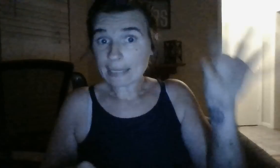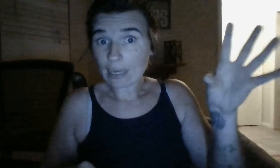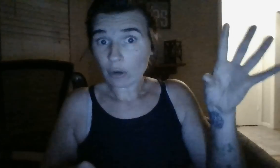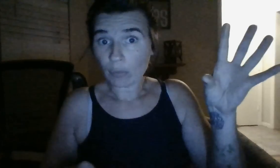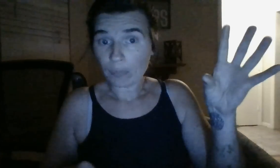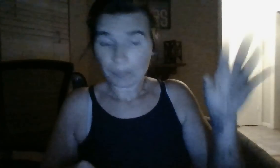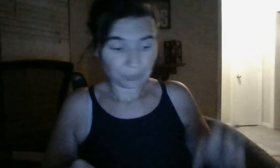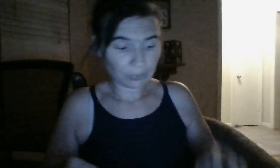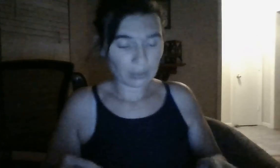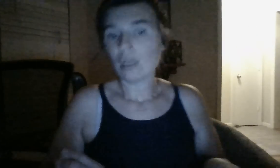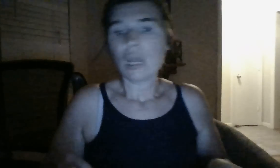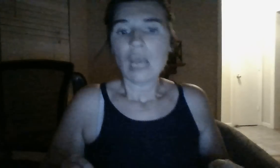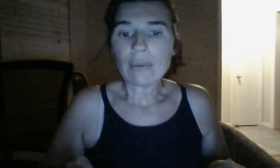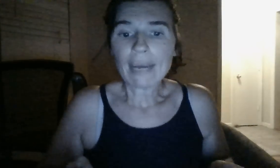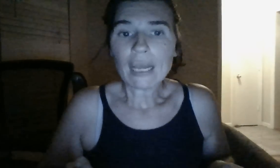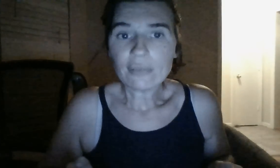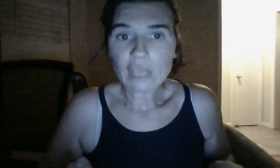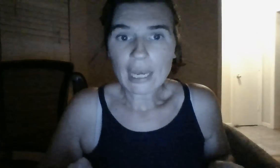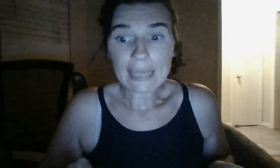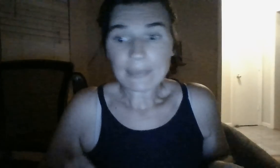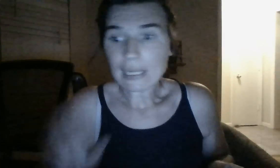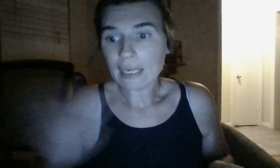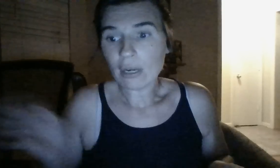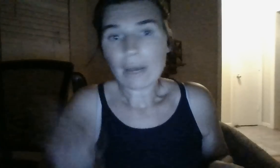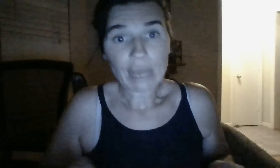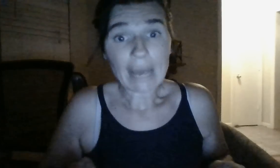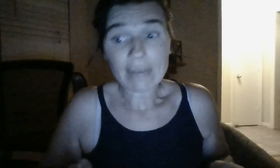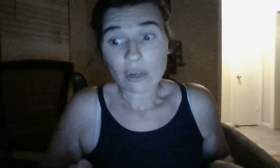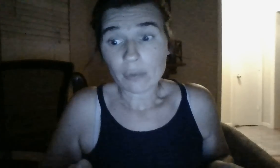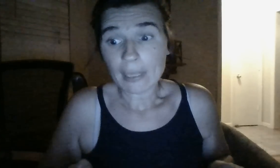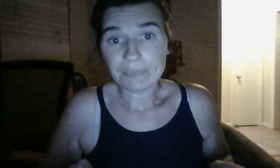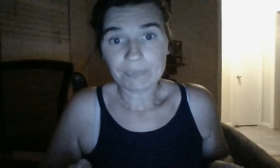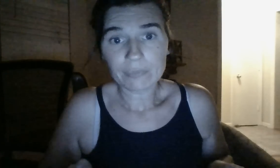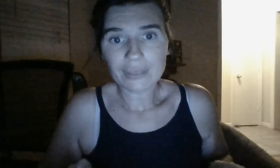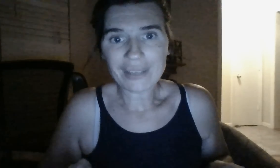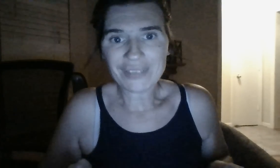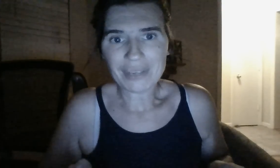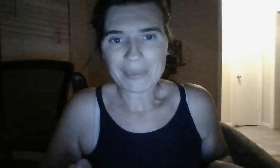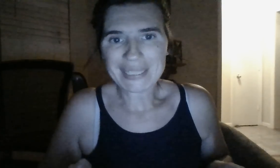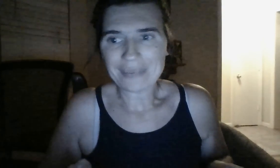that is terrible. All right. I love you guys. I'm getting out of here. I've got to go to bed. Love you. Namaste.